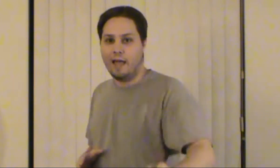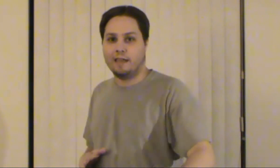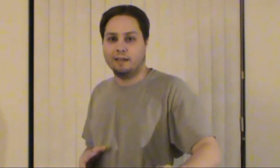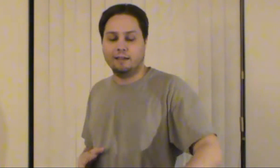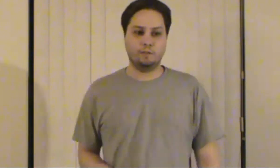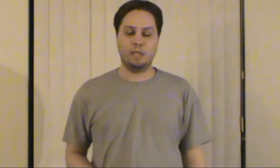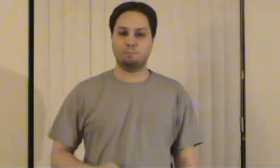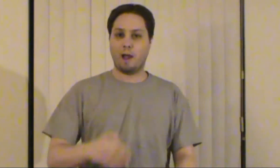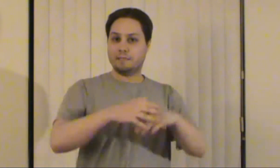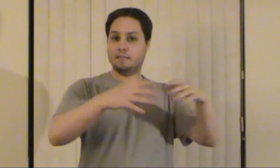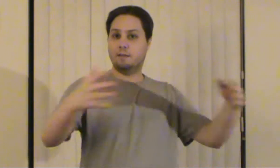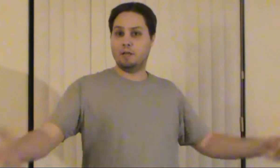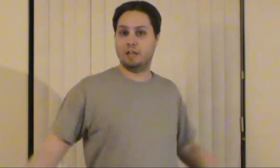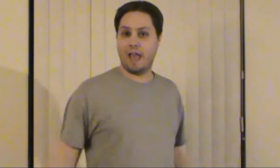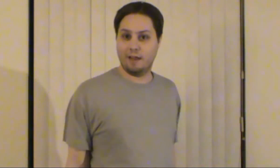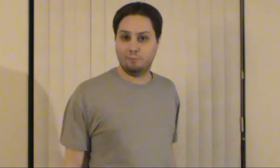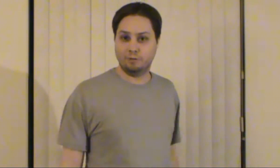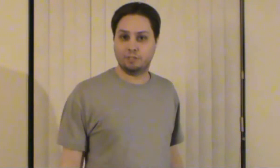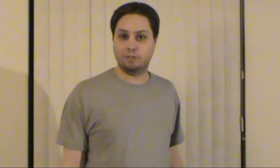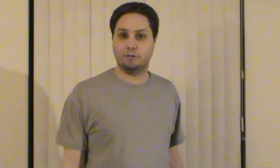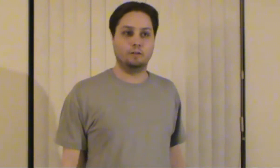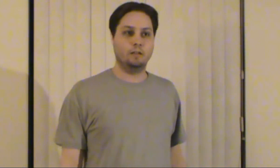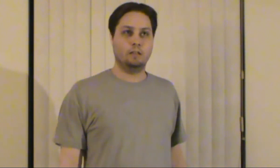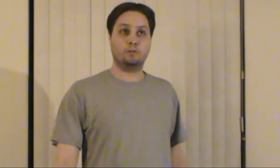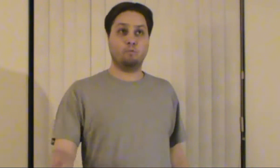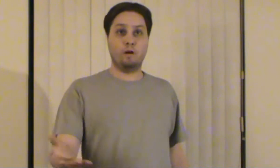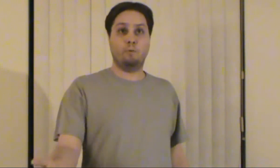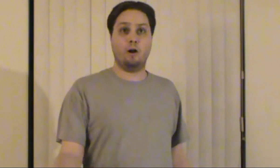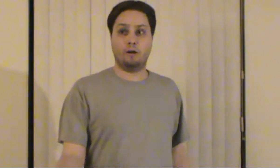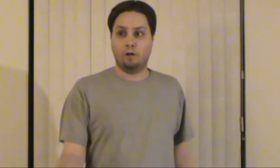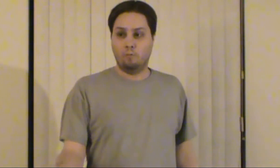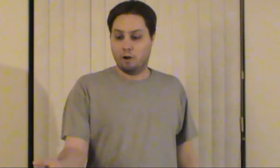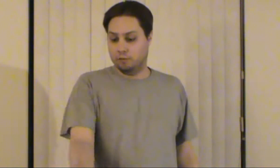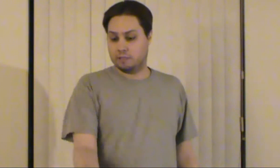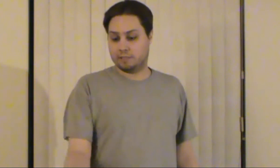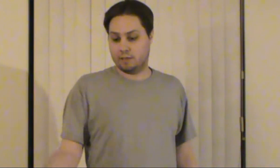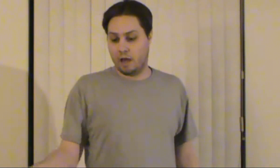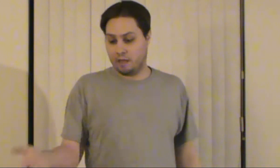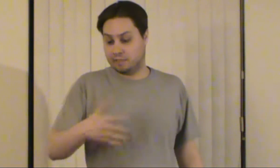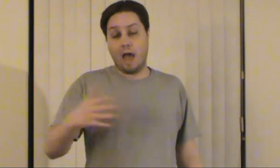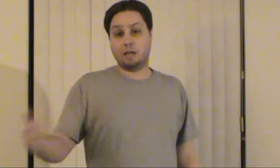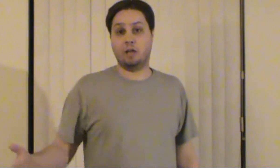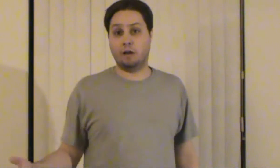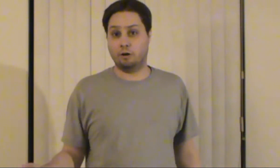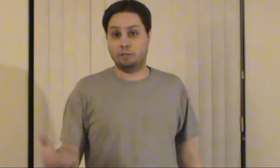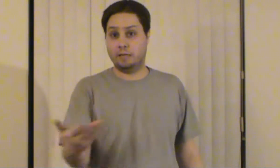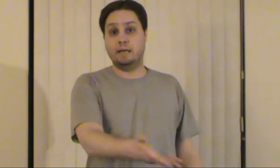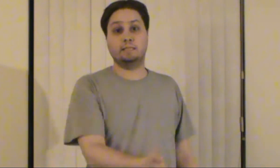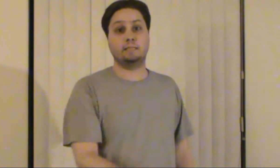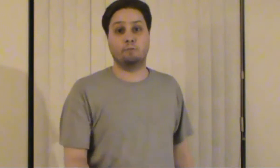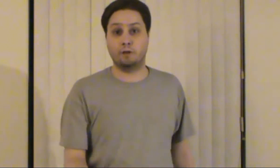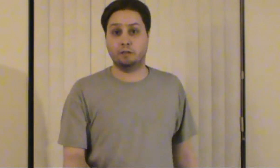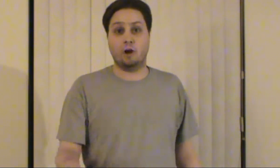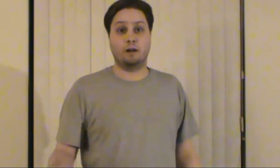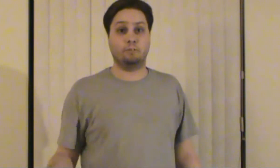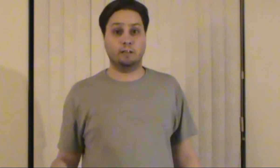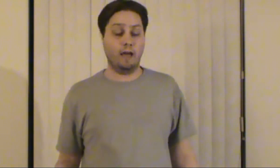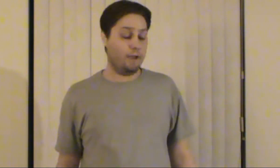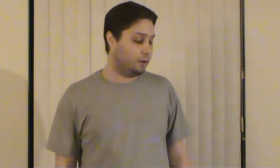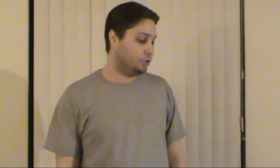like he's probably seen a bunch of animals too there's one part where he looks he's actually on earth and he does see a real dog in real life and